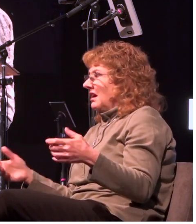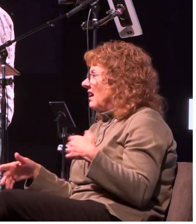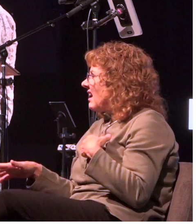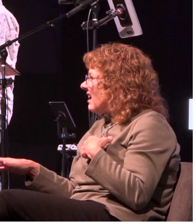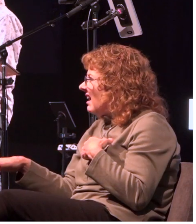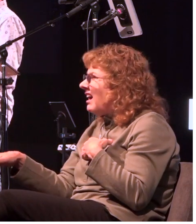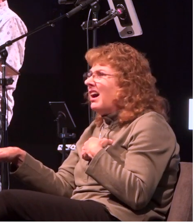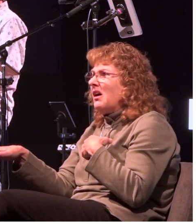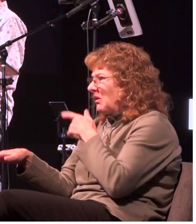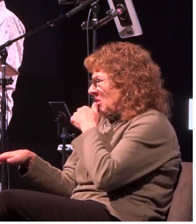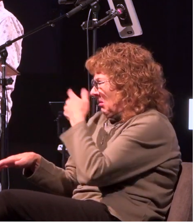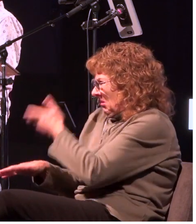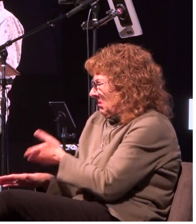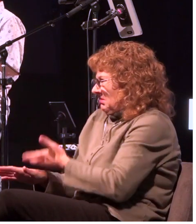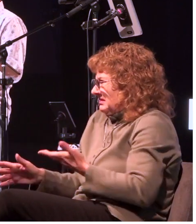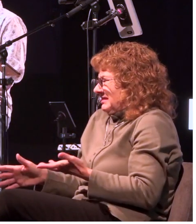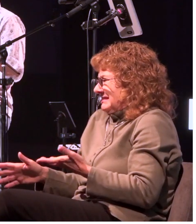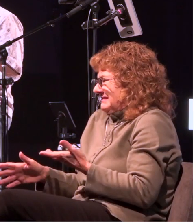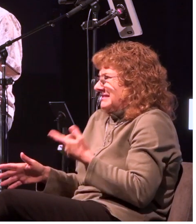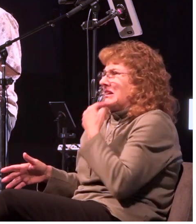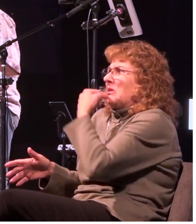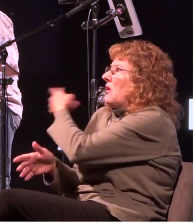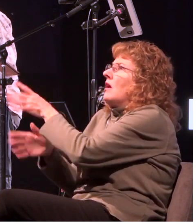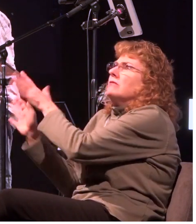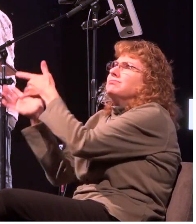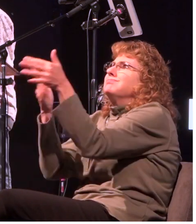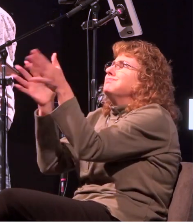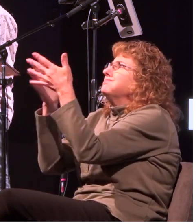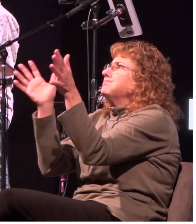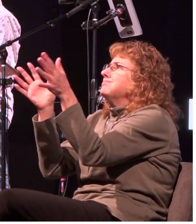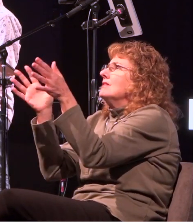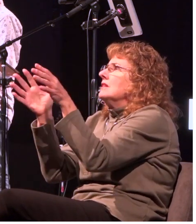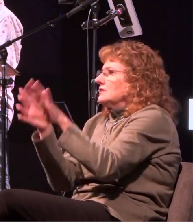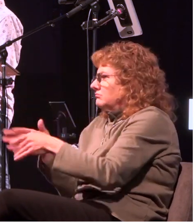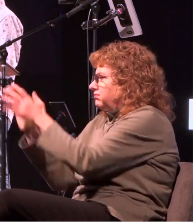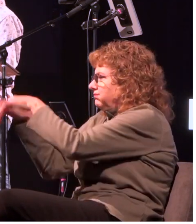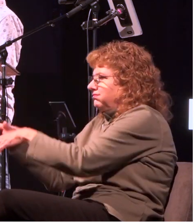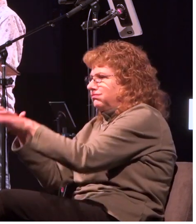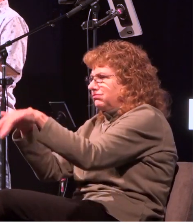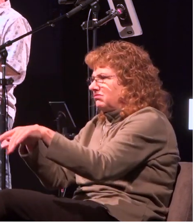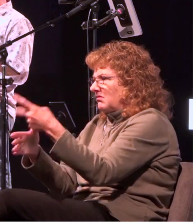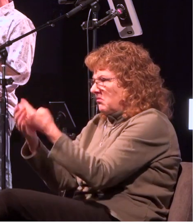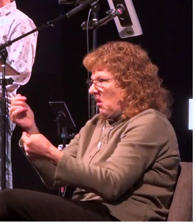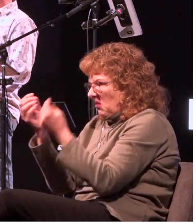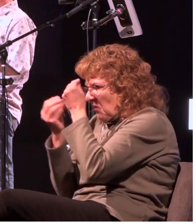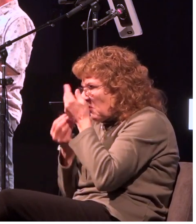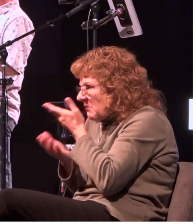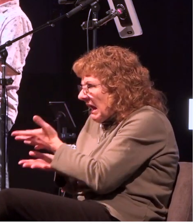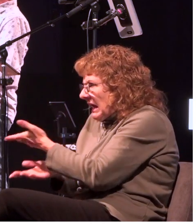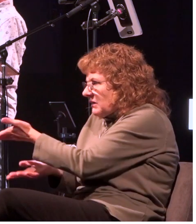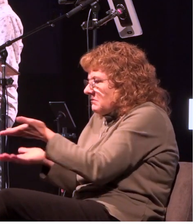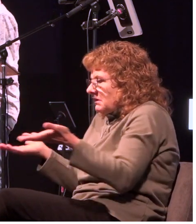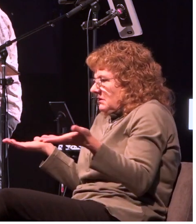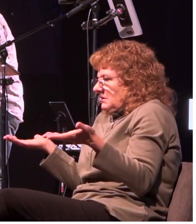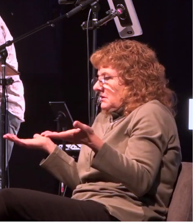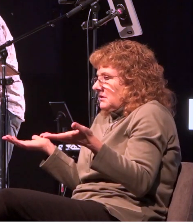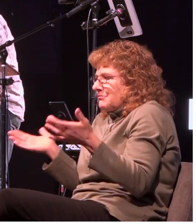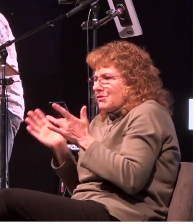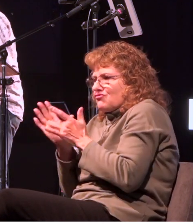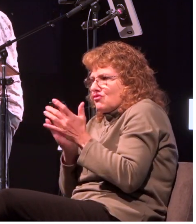who can this be that the wind and the sea obey him why does jesus rebuke him because the whole story starts